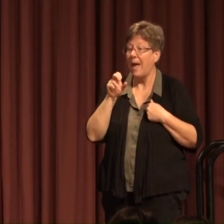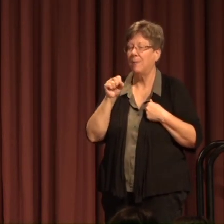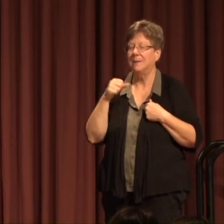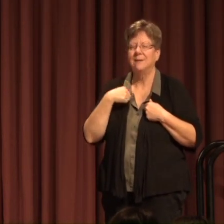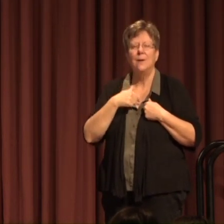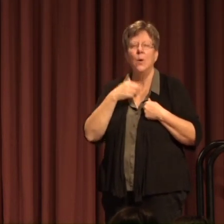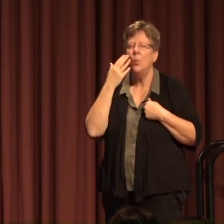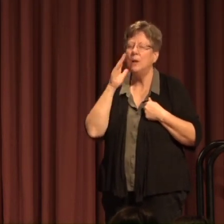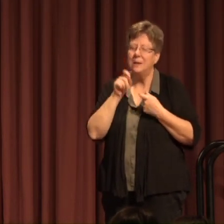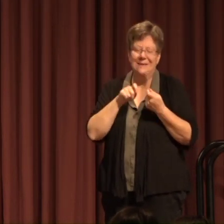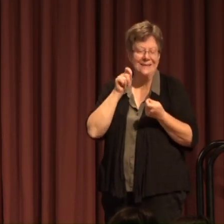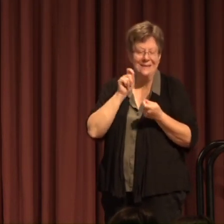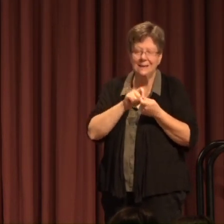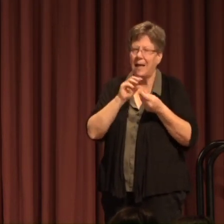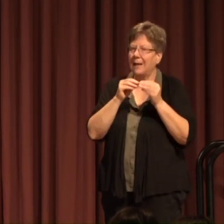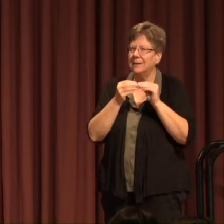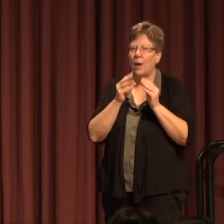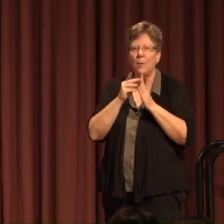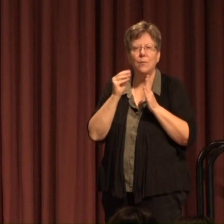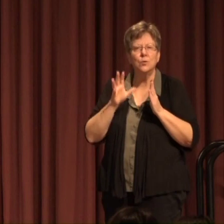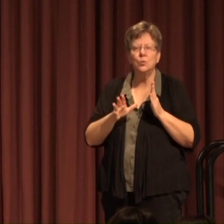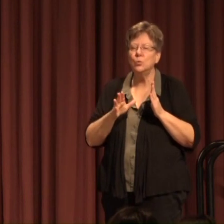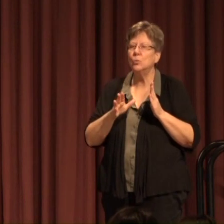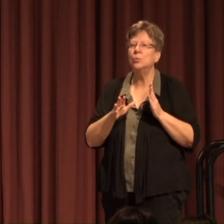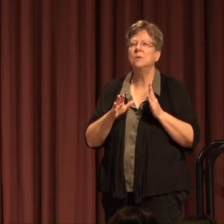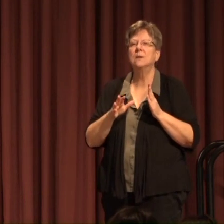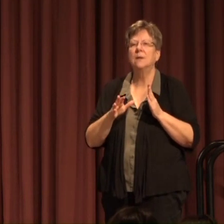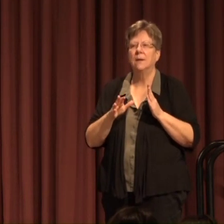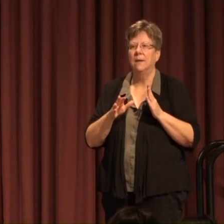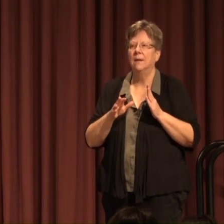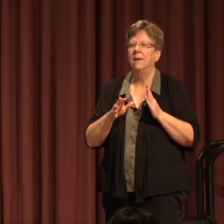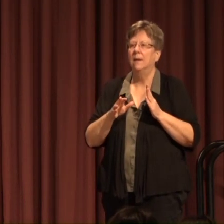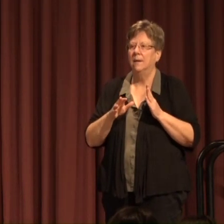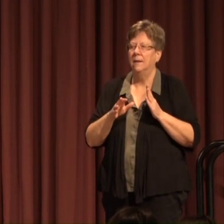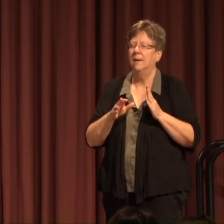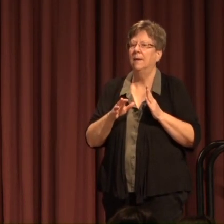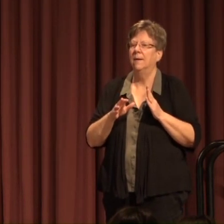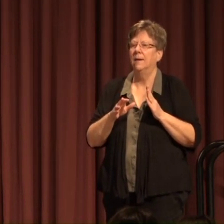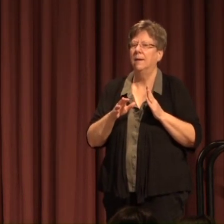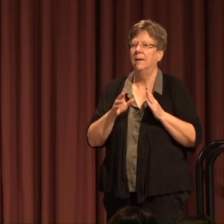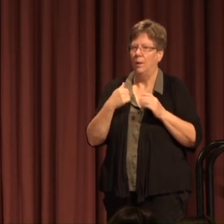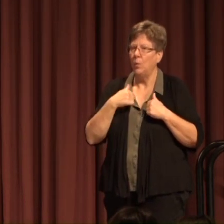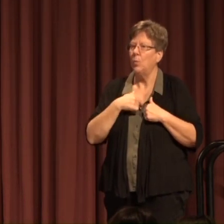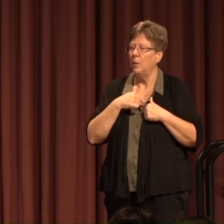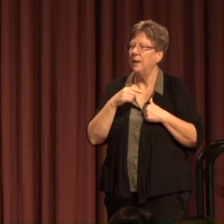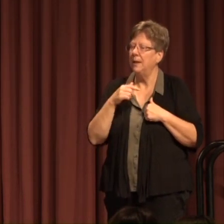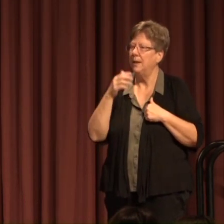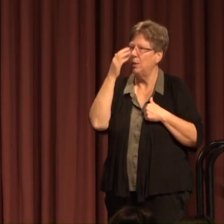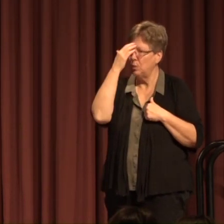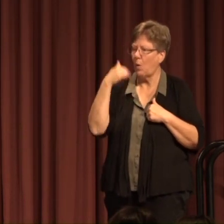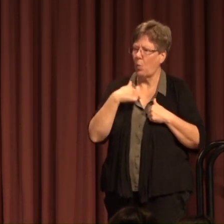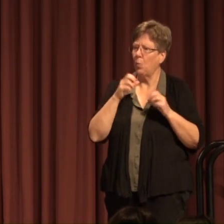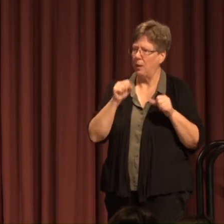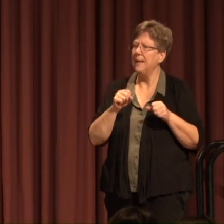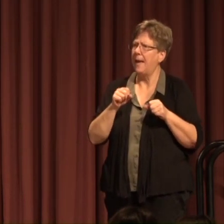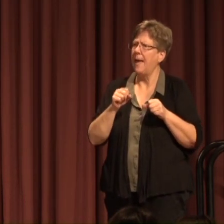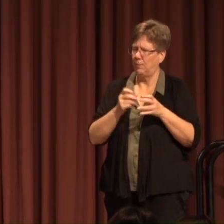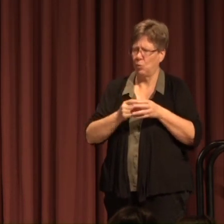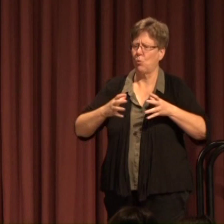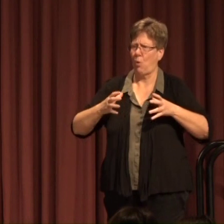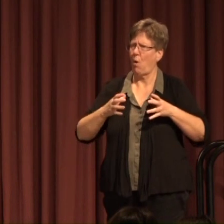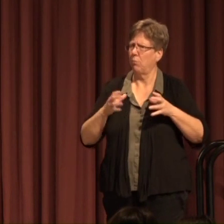know the exact number of students Who fit here That we can accommodate We do know that we could grow